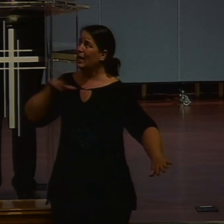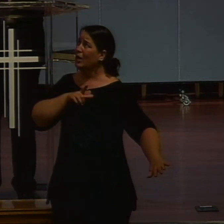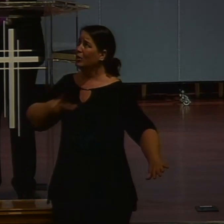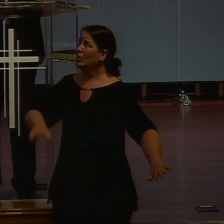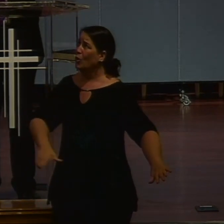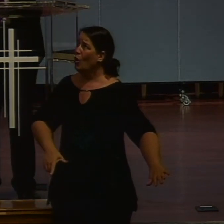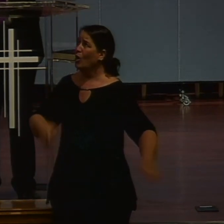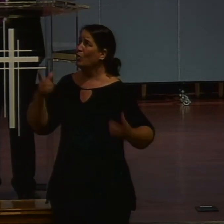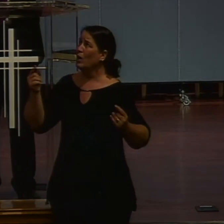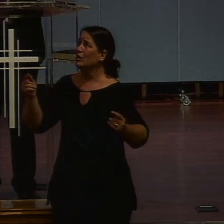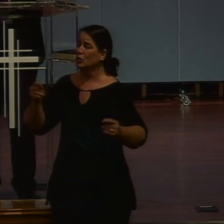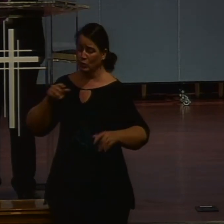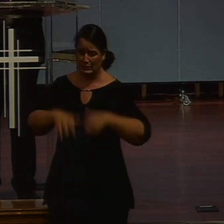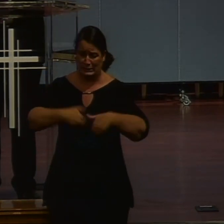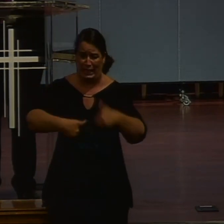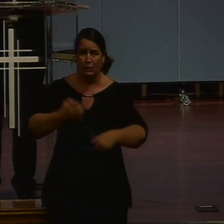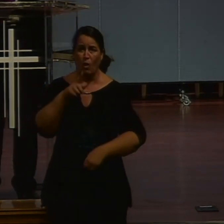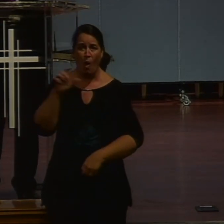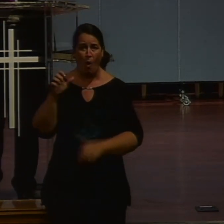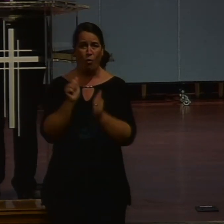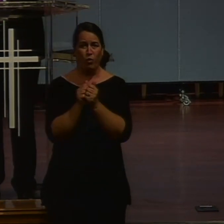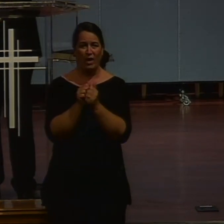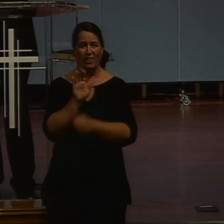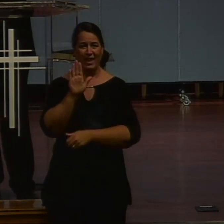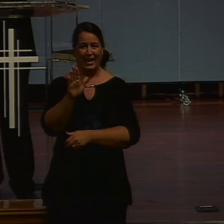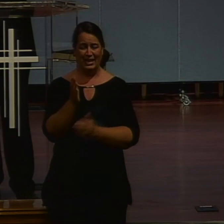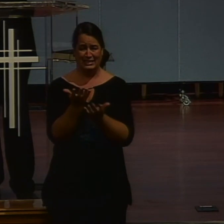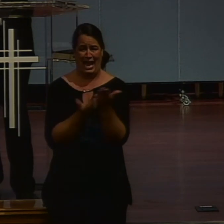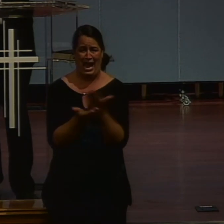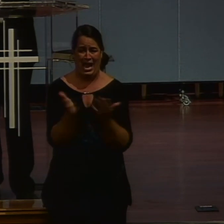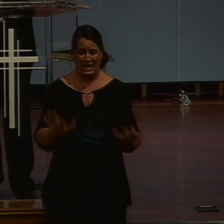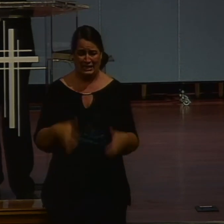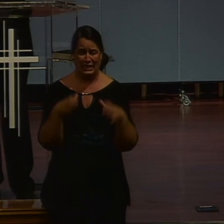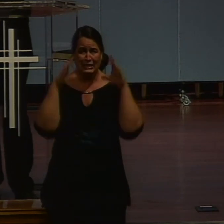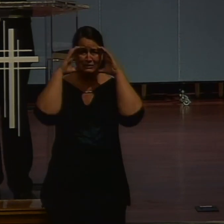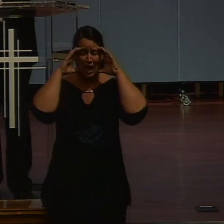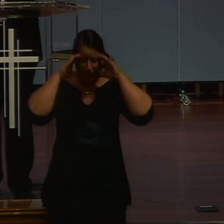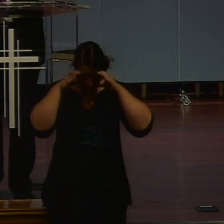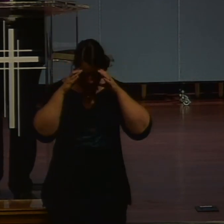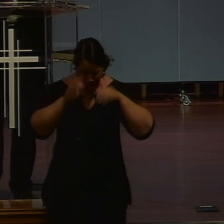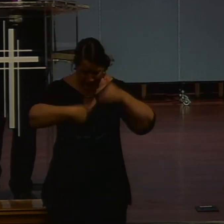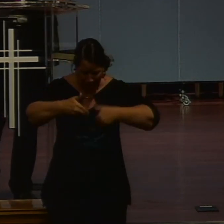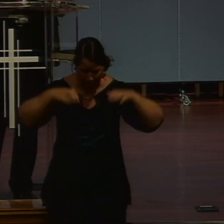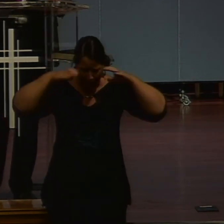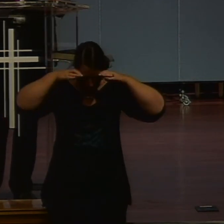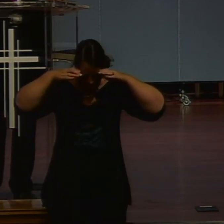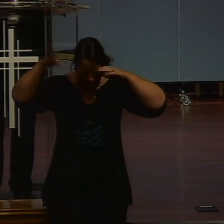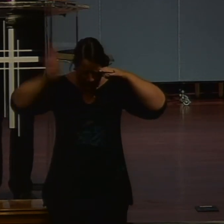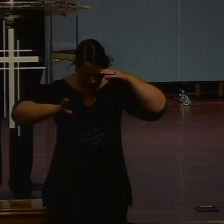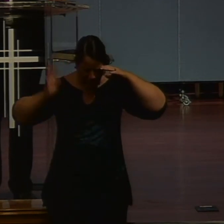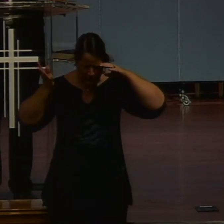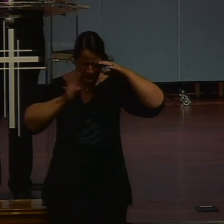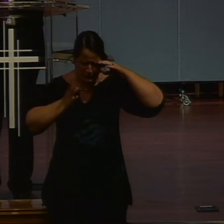the spirit. Led to dig. A hole. With his. Hands. And he shoved his face. And the whole. Said God. Speak to me. Through thy word.